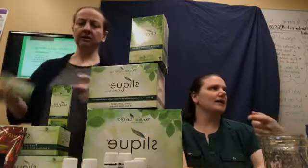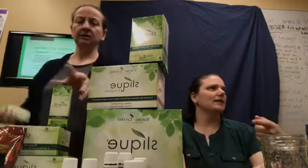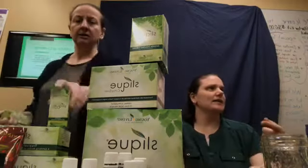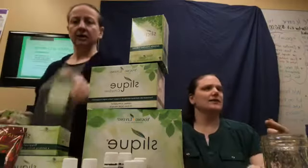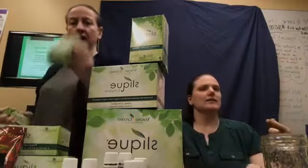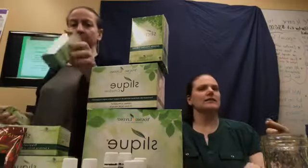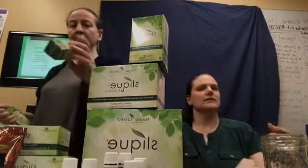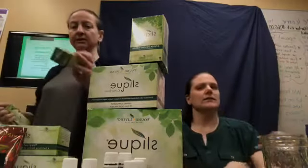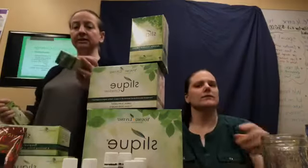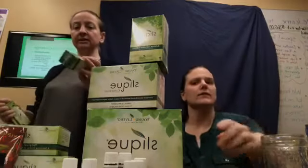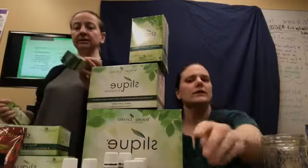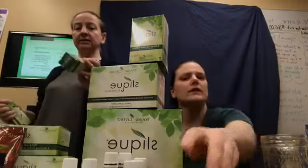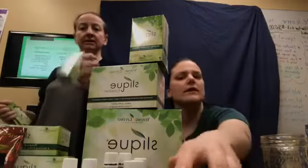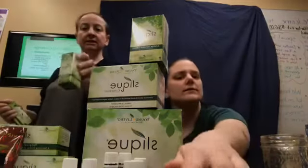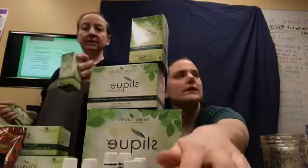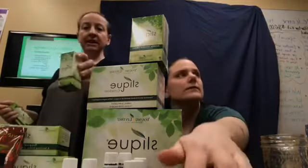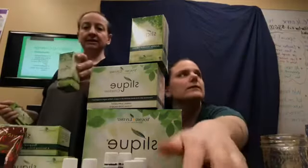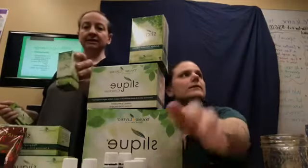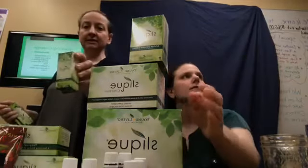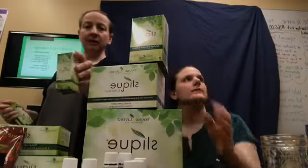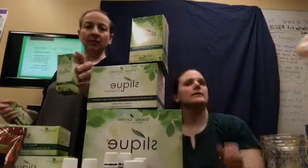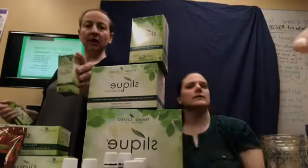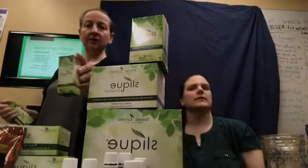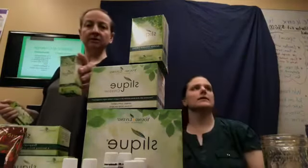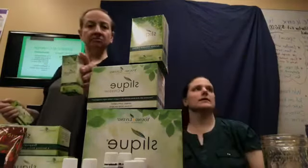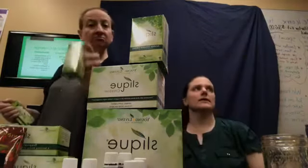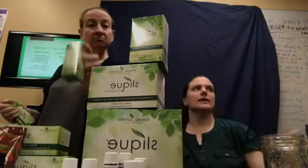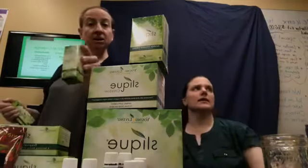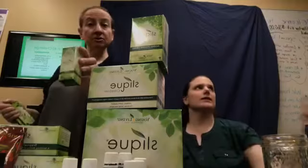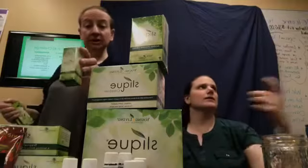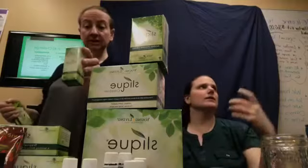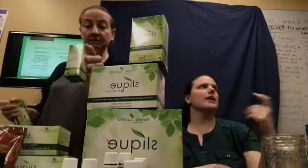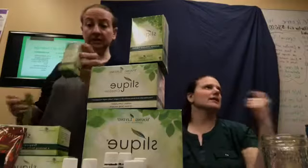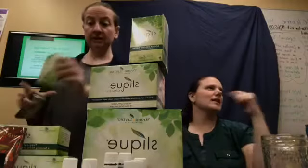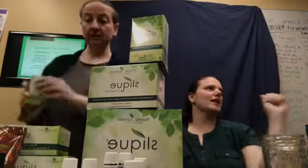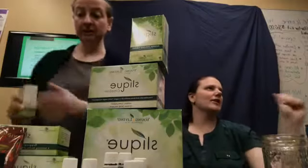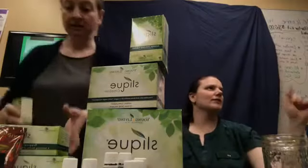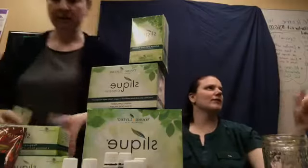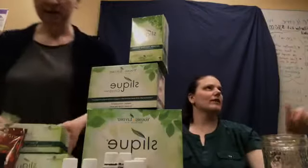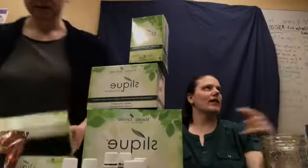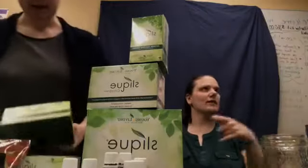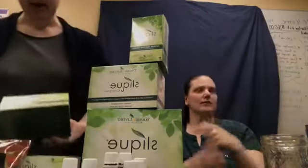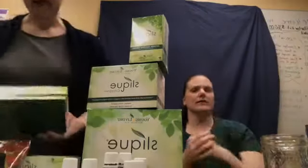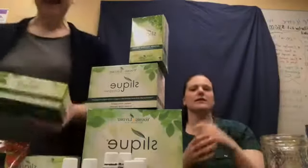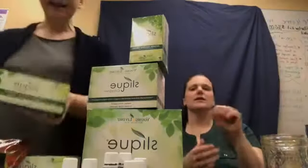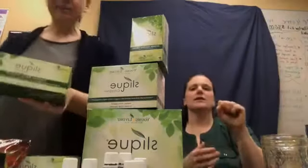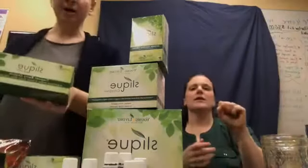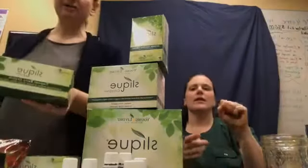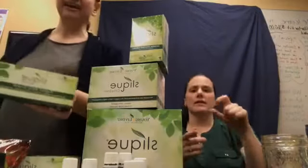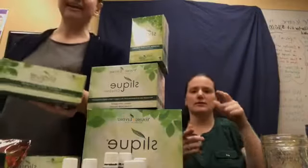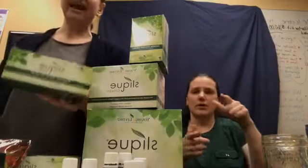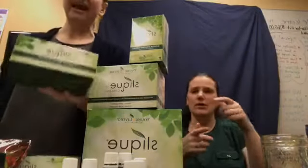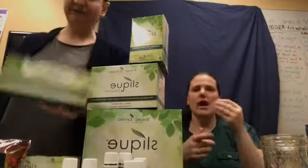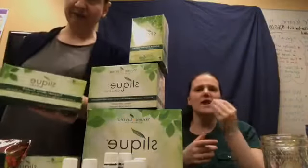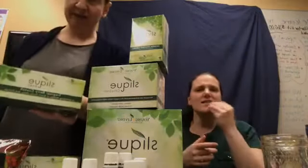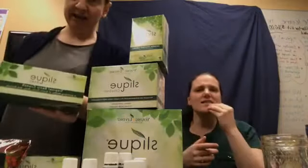I put Sleek Essence in my water most days a week. I had a bar like every day.